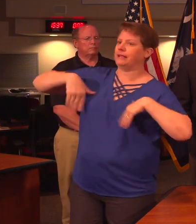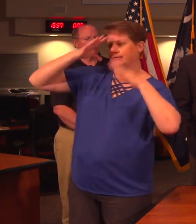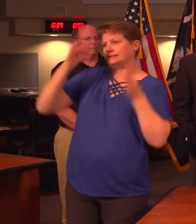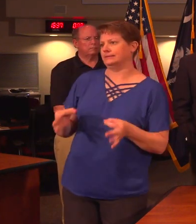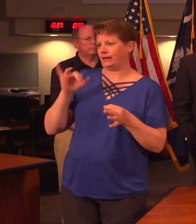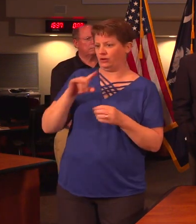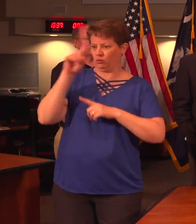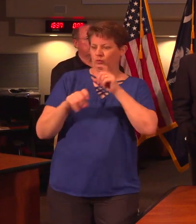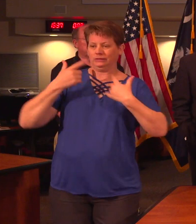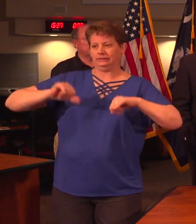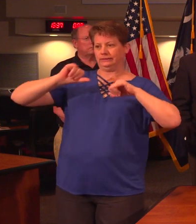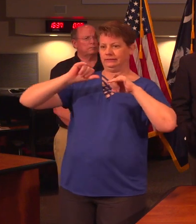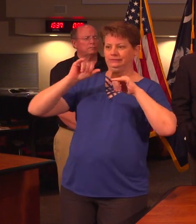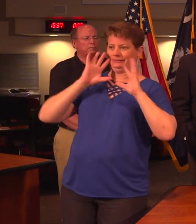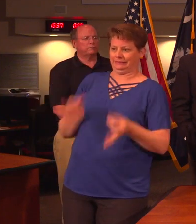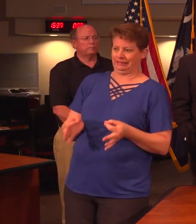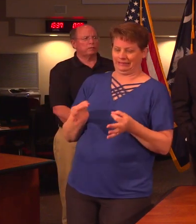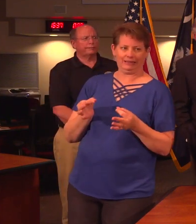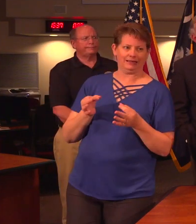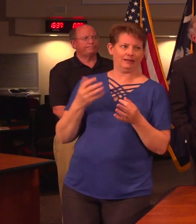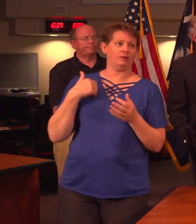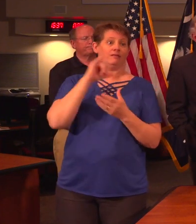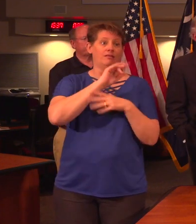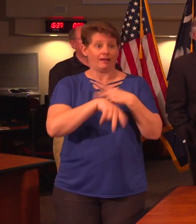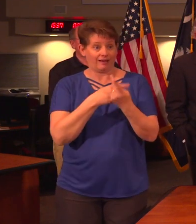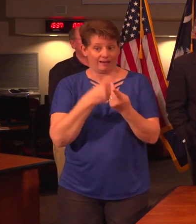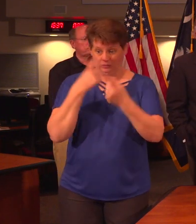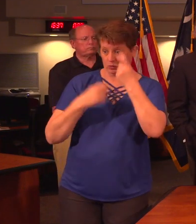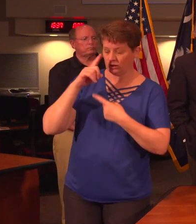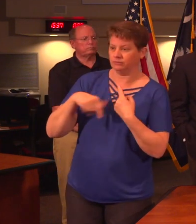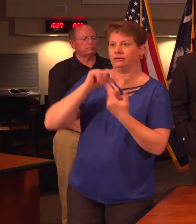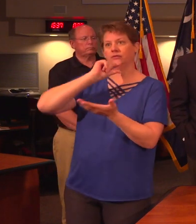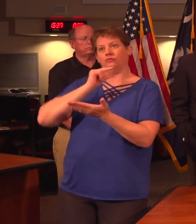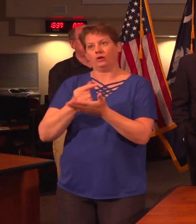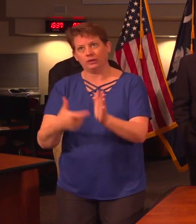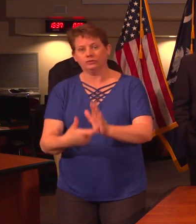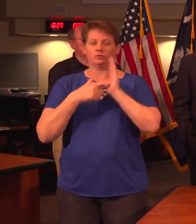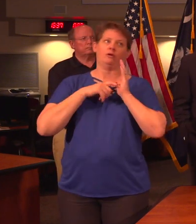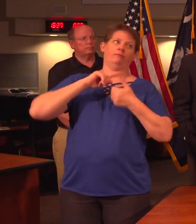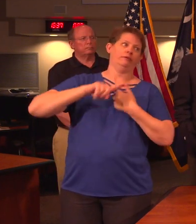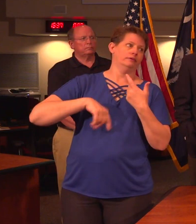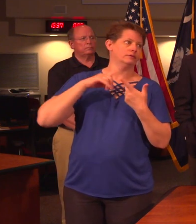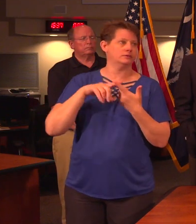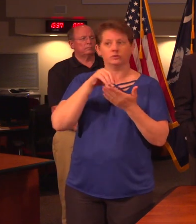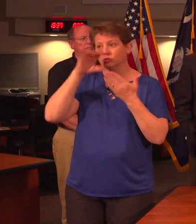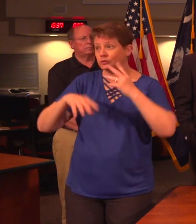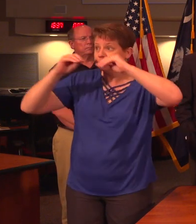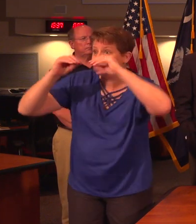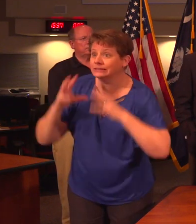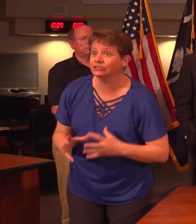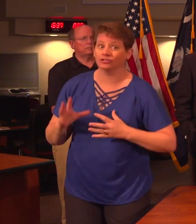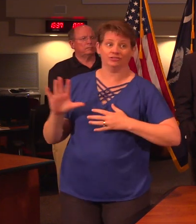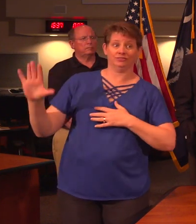All those questions remain to be seen. We've got a lot of those type questions about graduation requirements, student teachers.